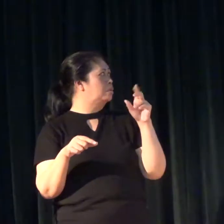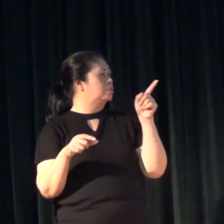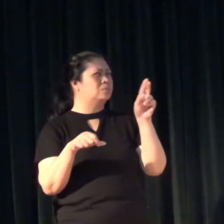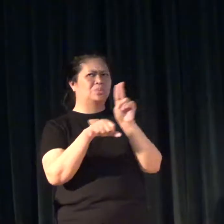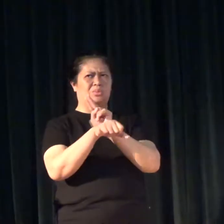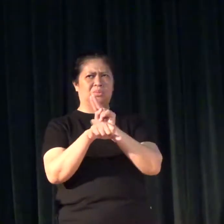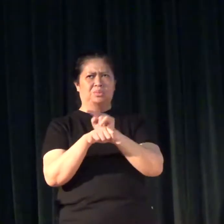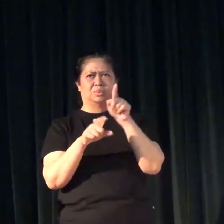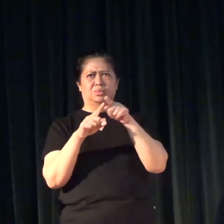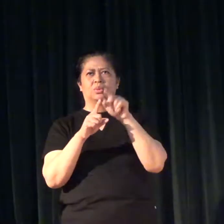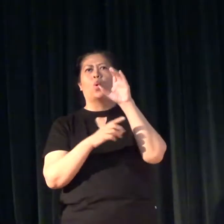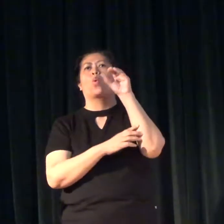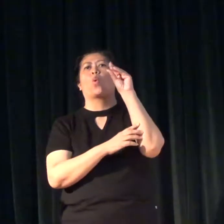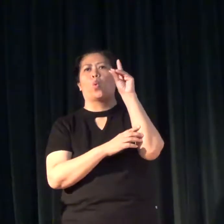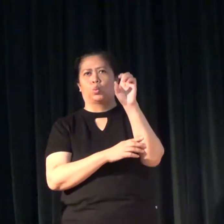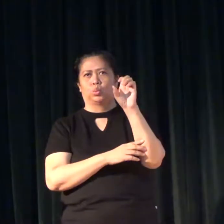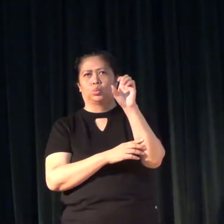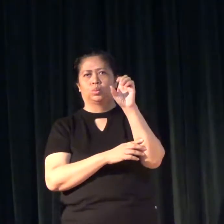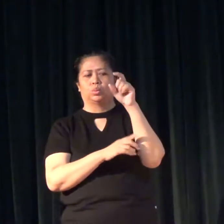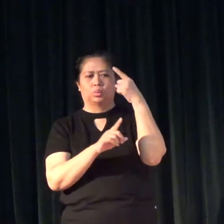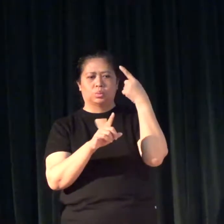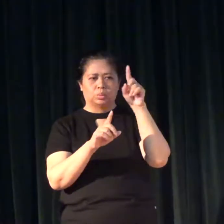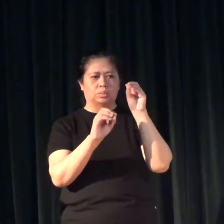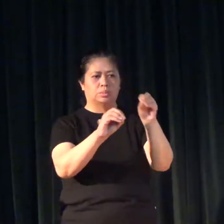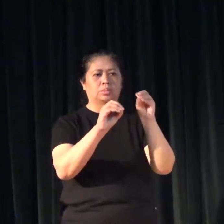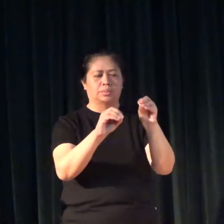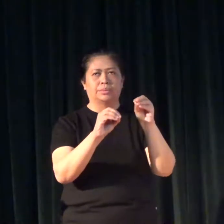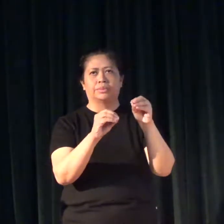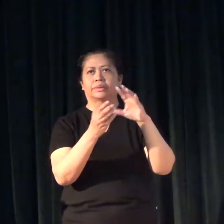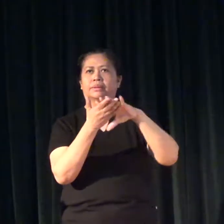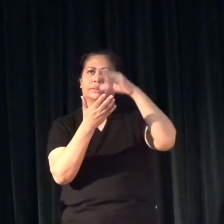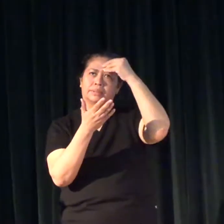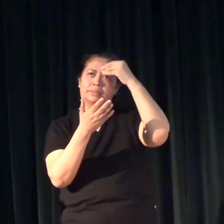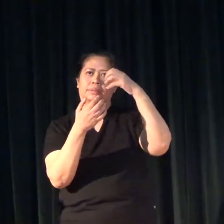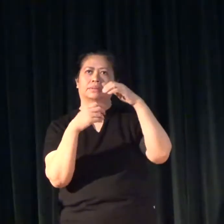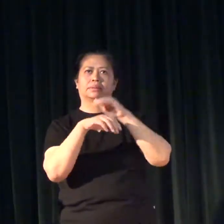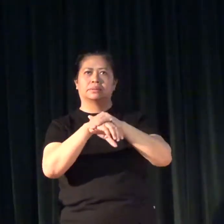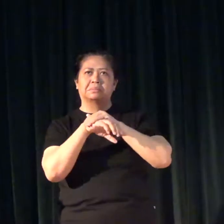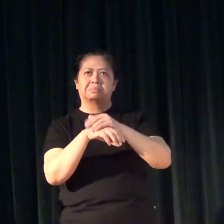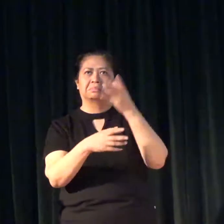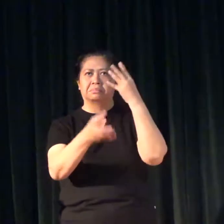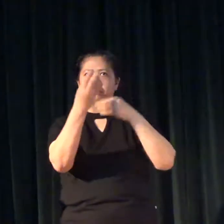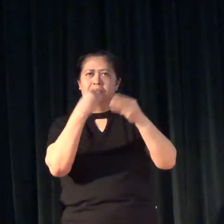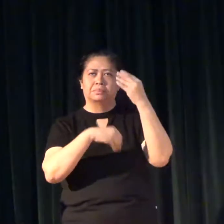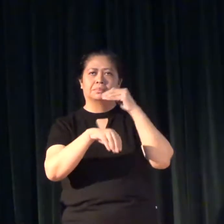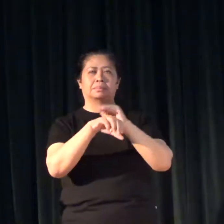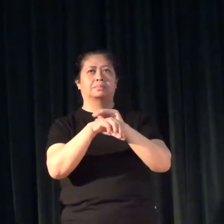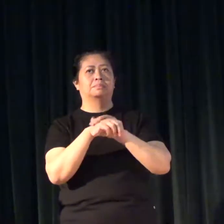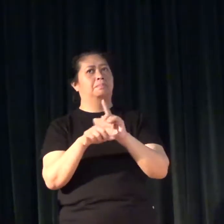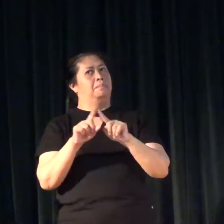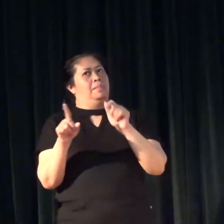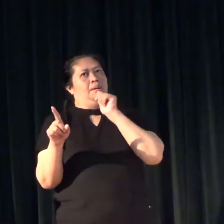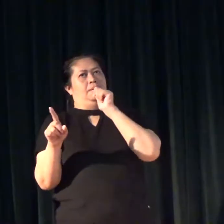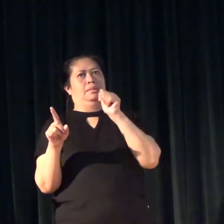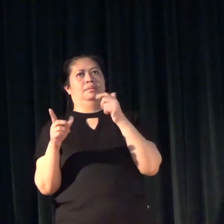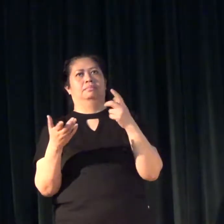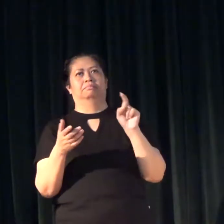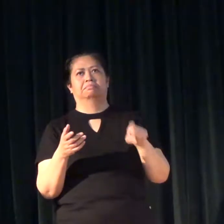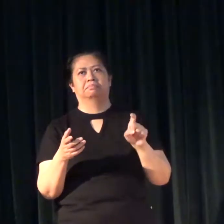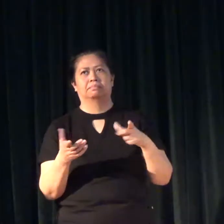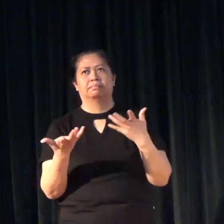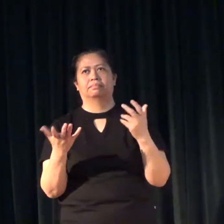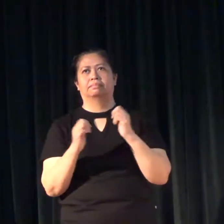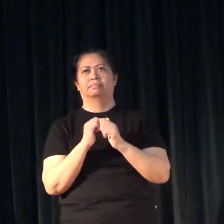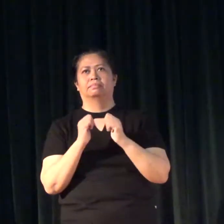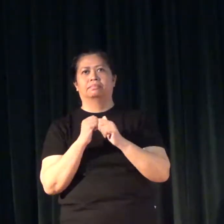it is used as a code for learning English. So, it's a strategy for learning English but not necessarily